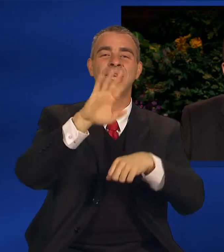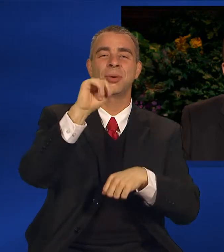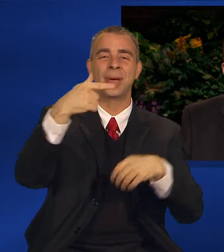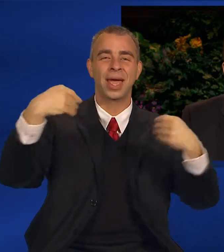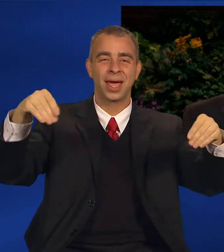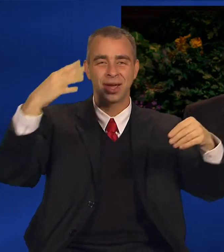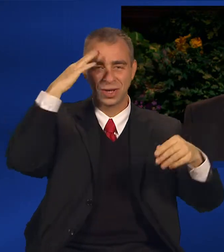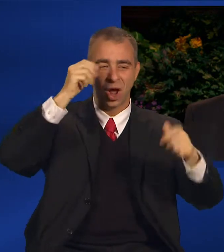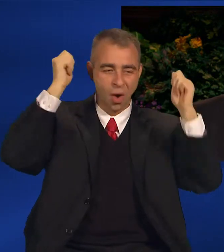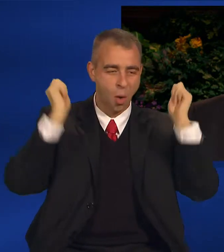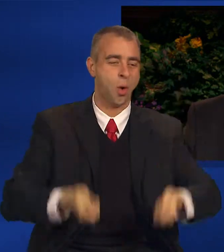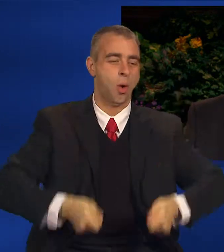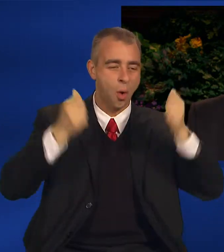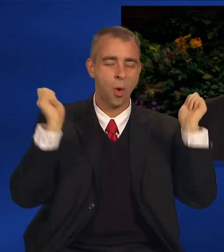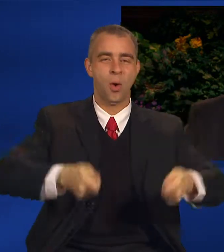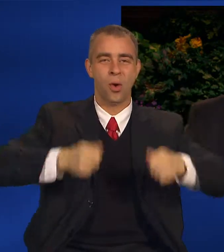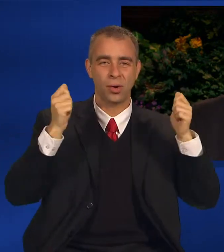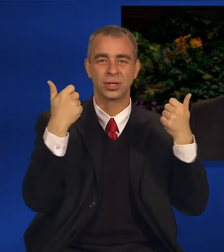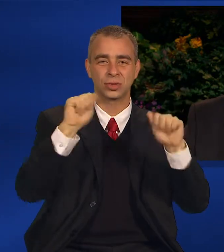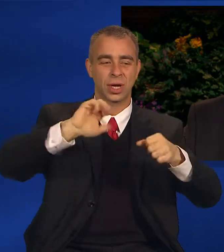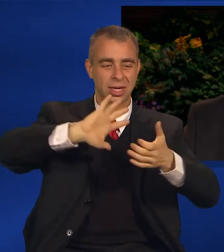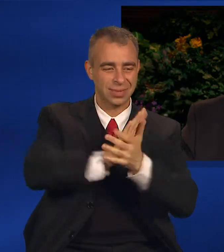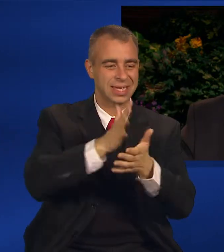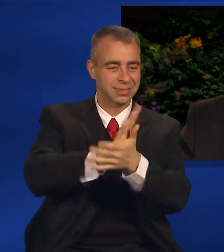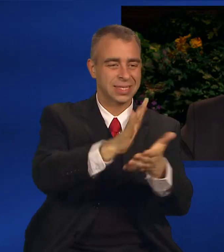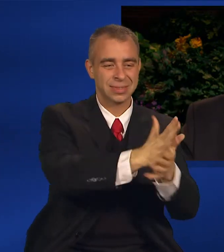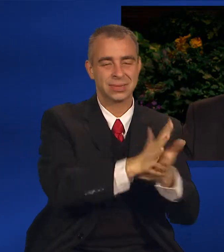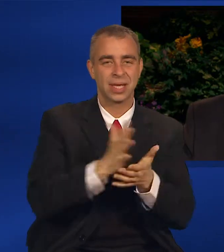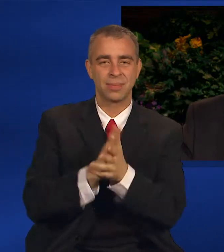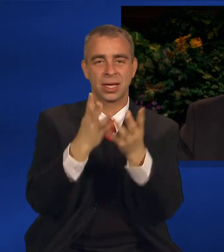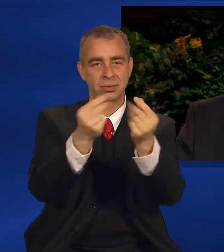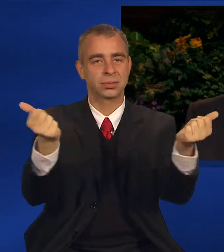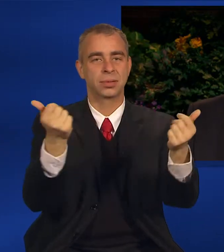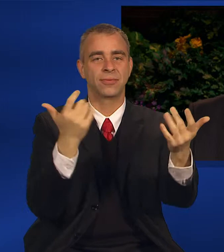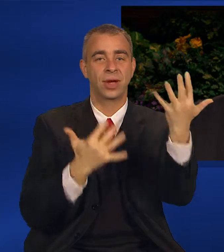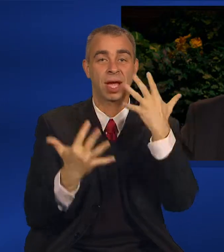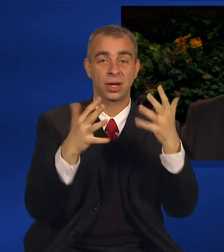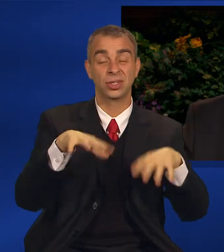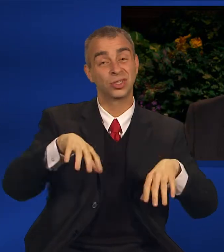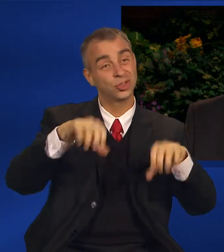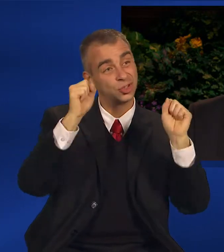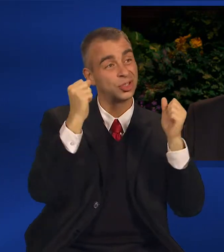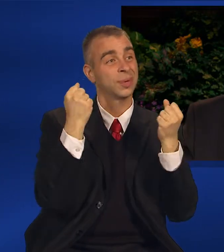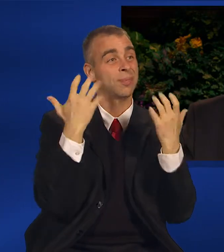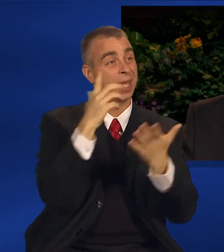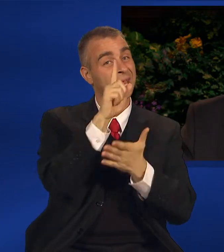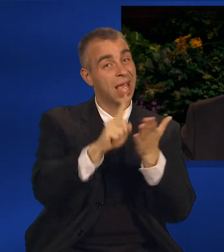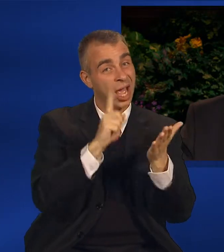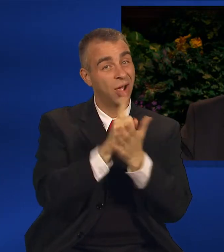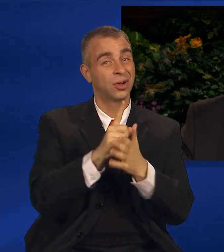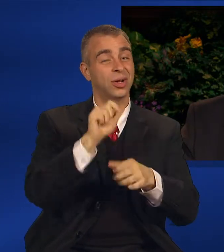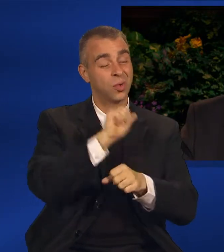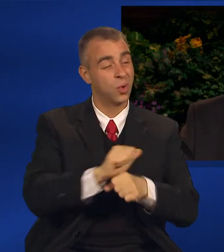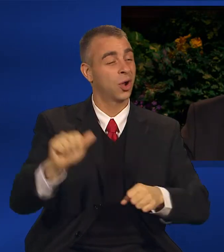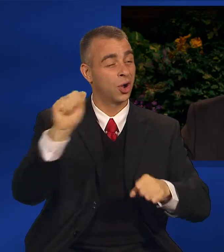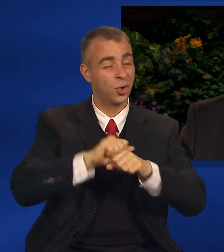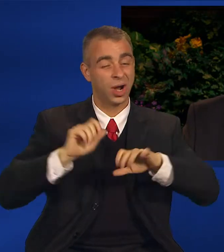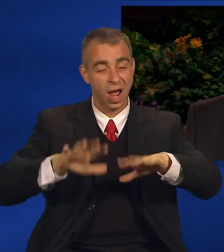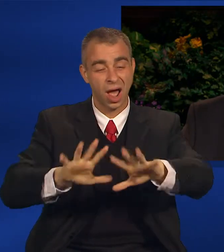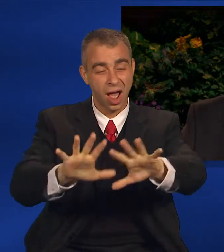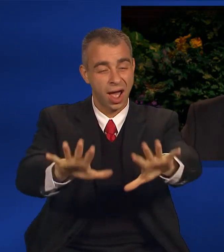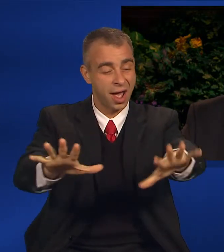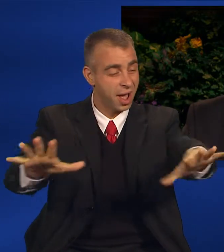in an attempt to extinguish them. After several hours, the last remaining embers were